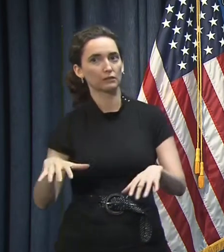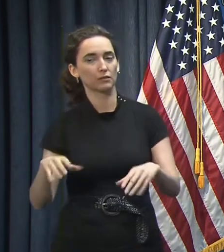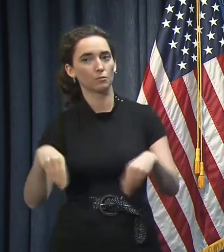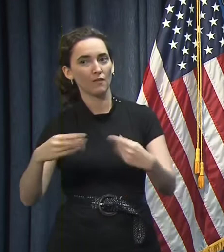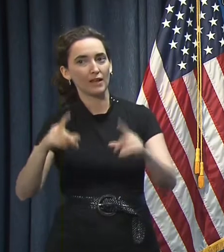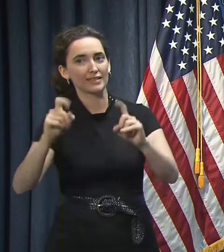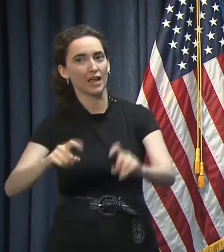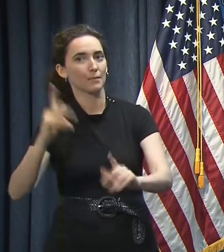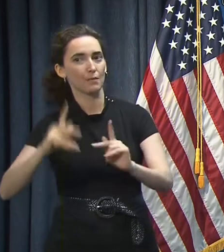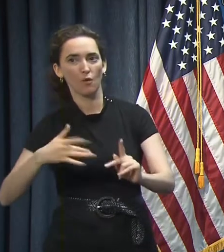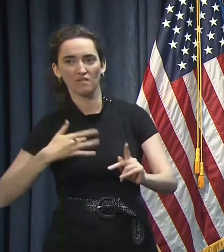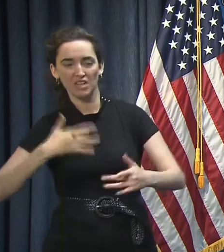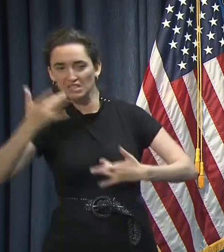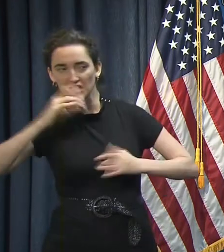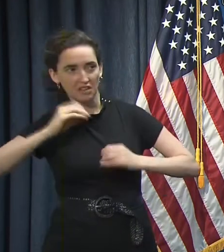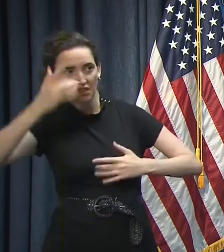people?